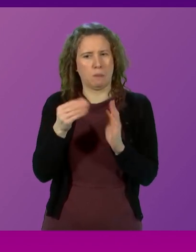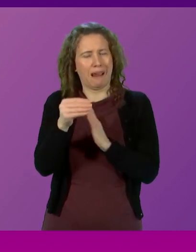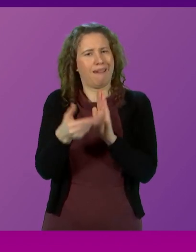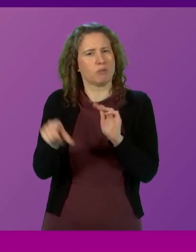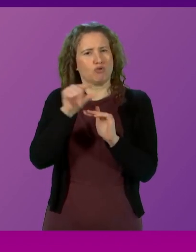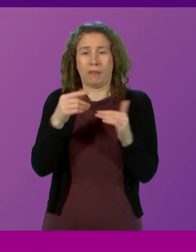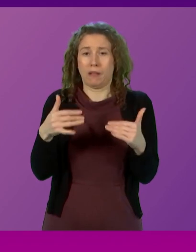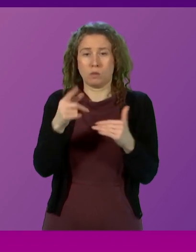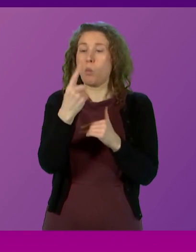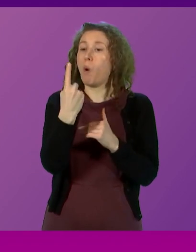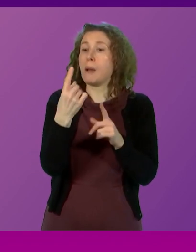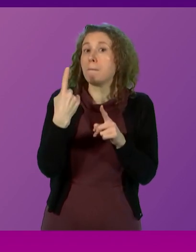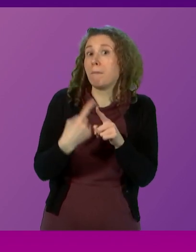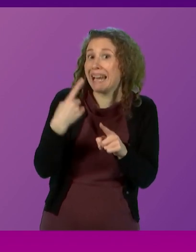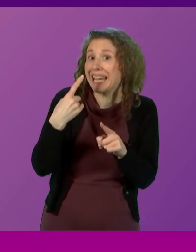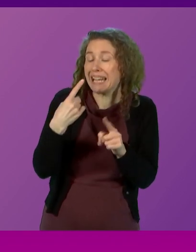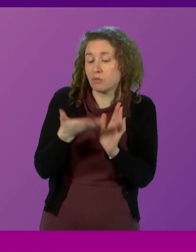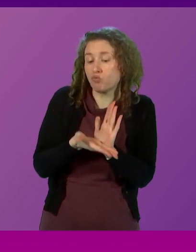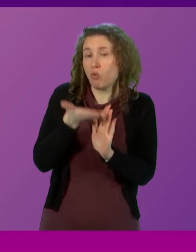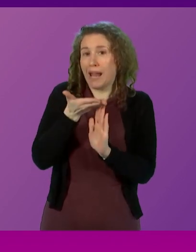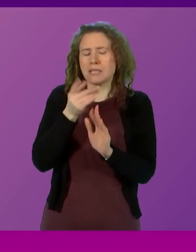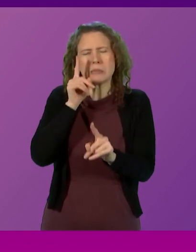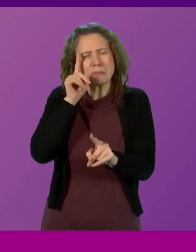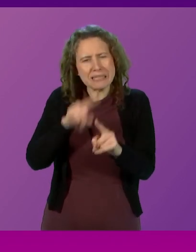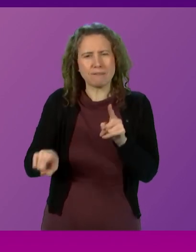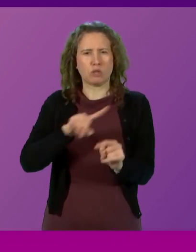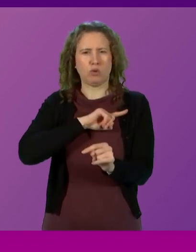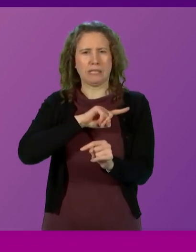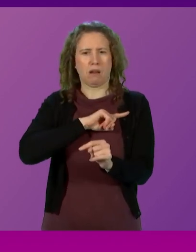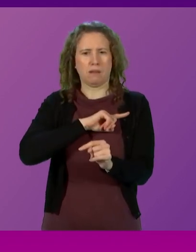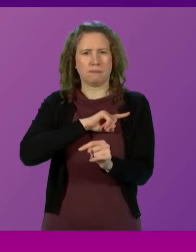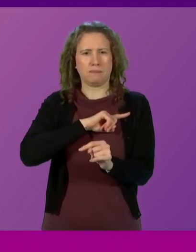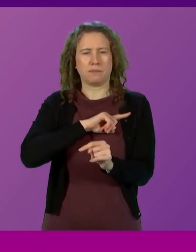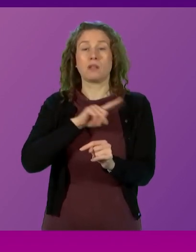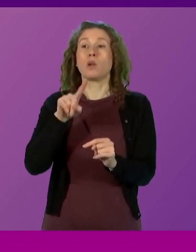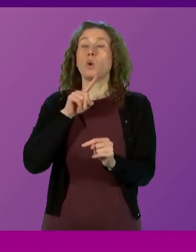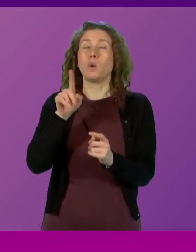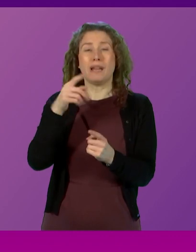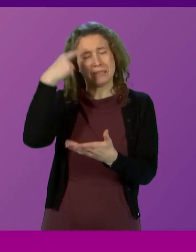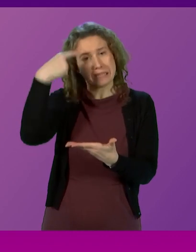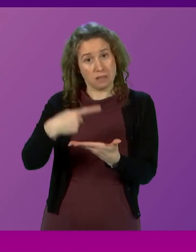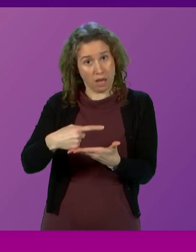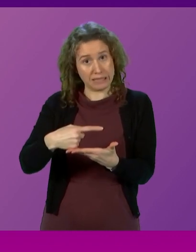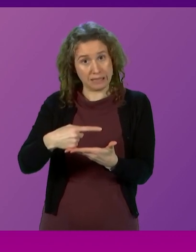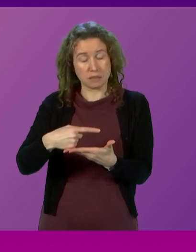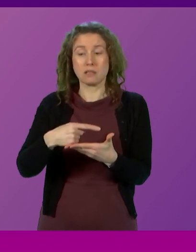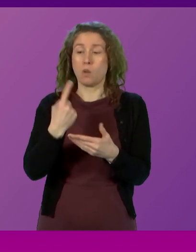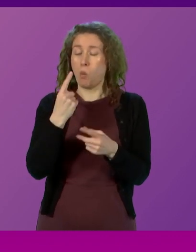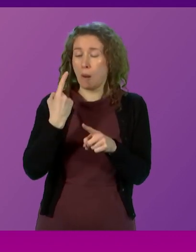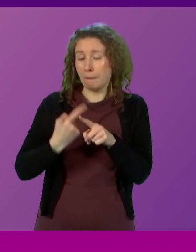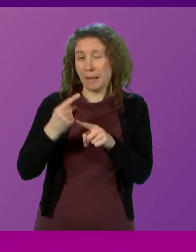clear that extra penny is being raised for a specific purpose. We have taken the decision to enable us to